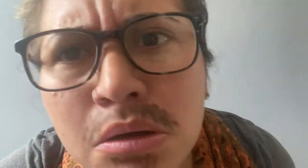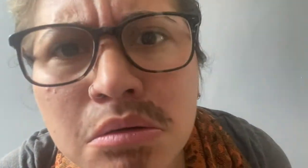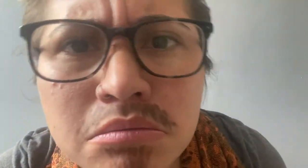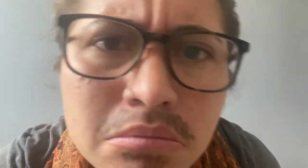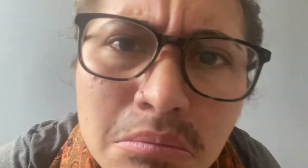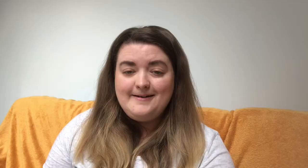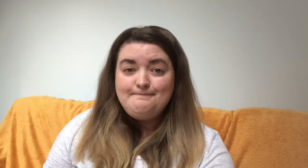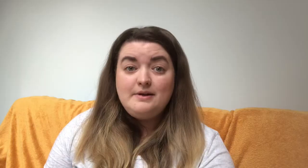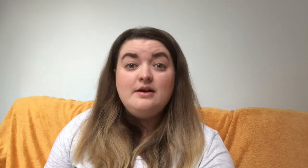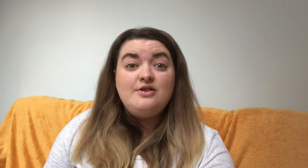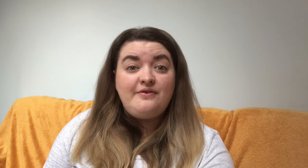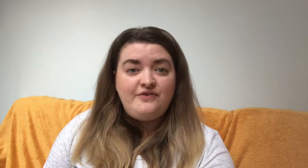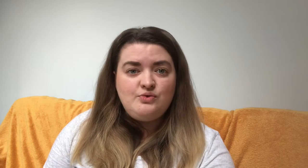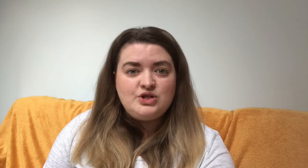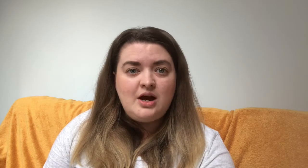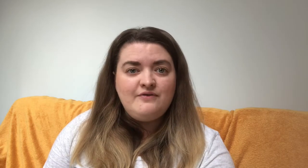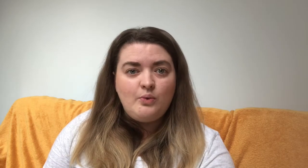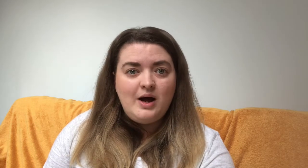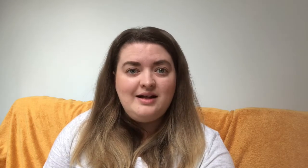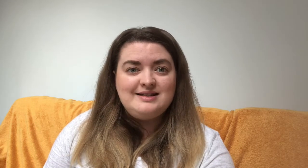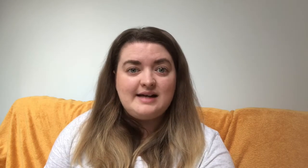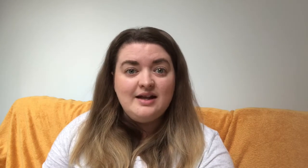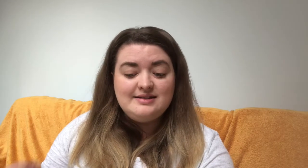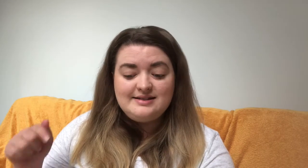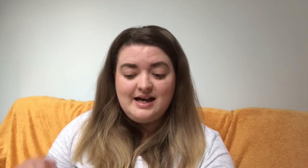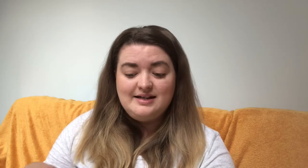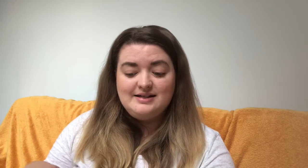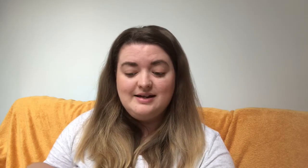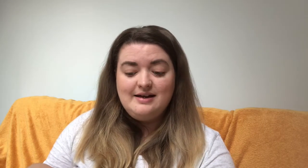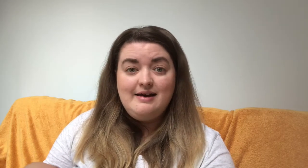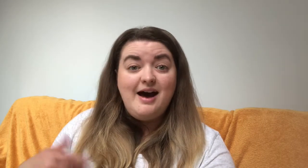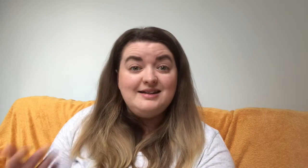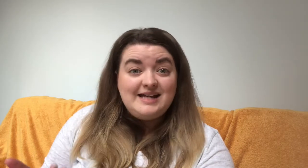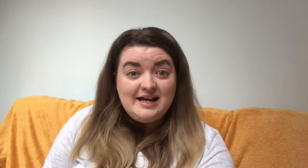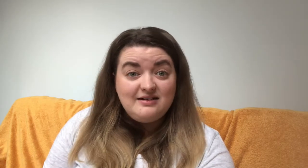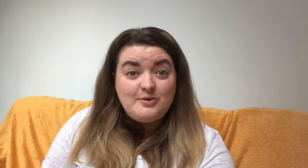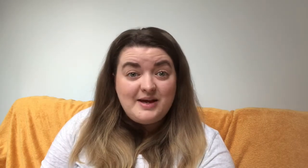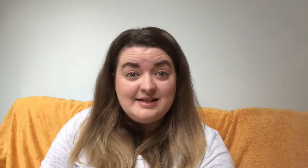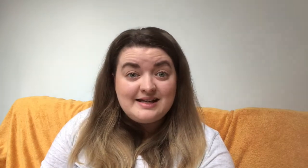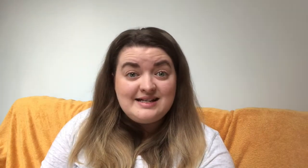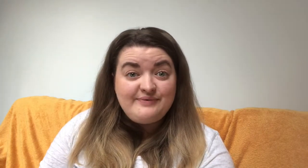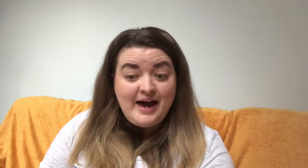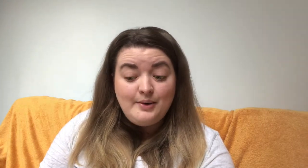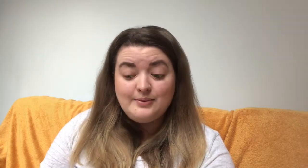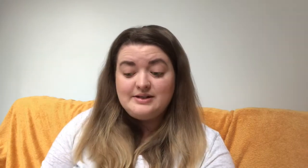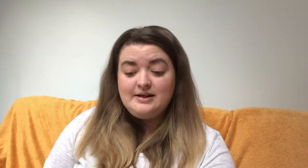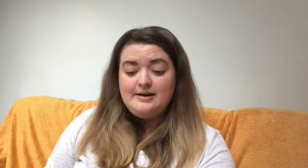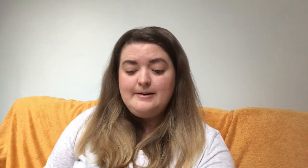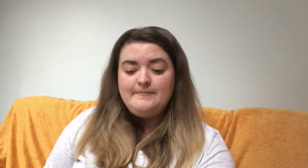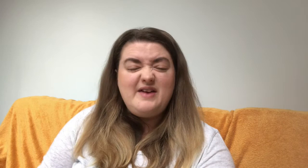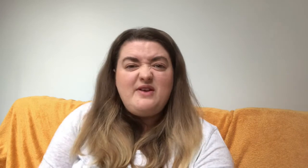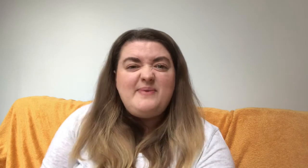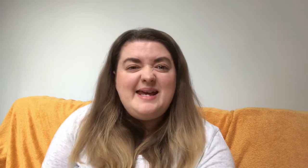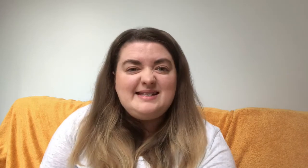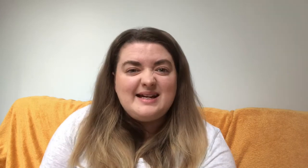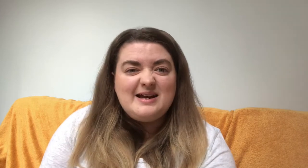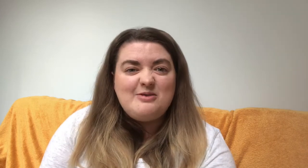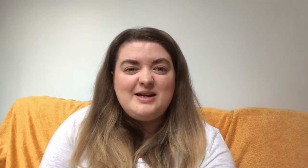The future of the world is uncertain until the pizza is found. If the pizza cannot be